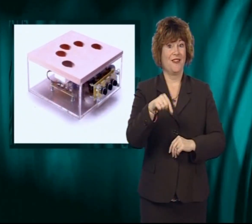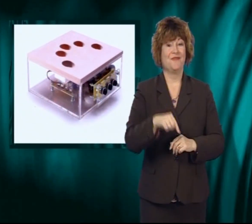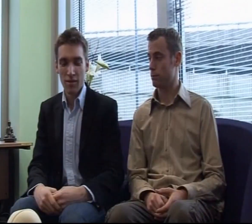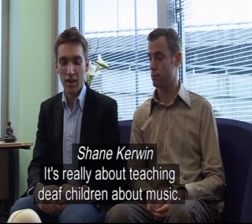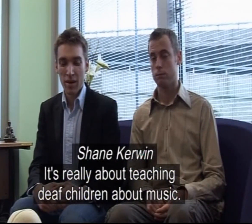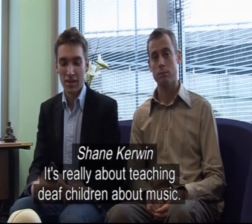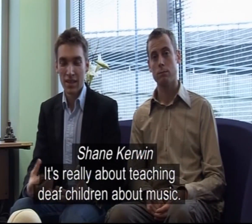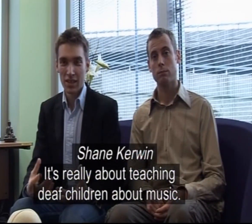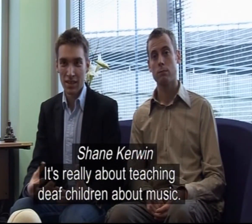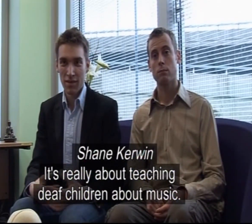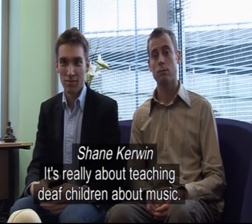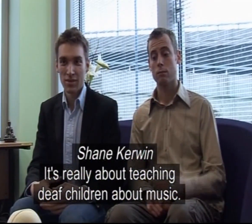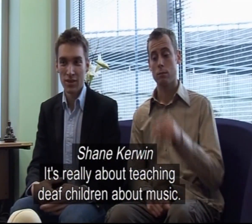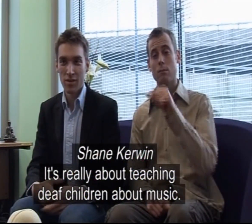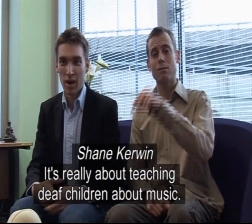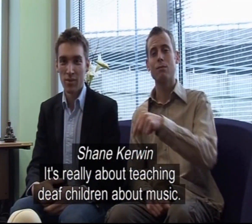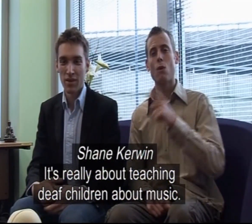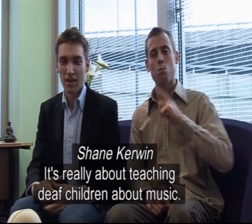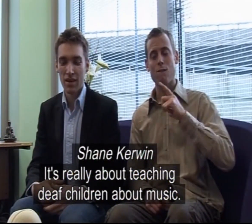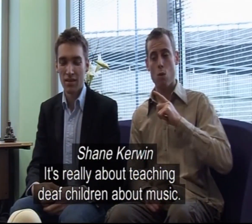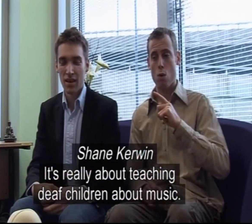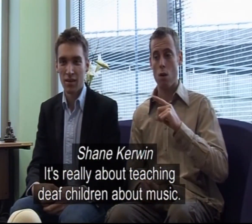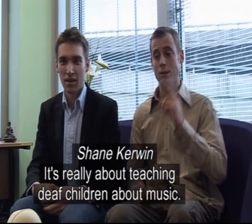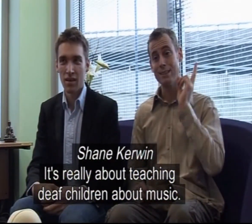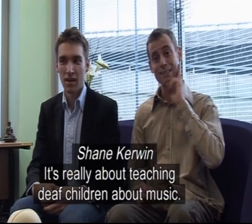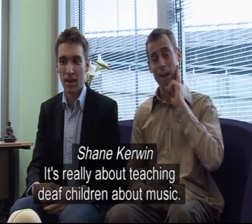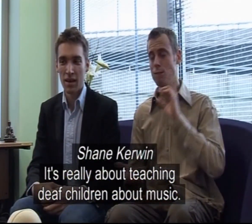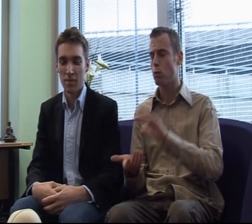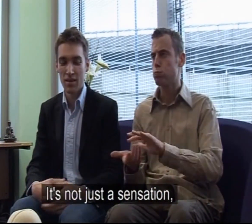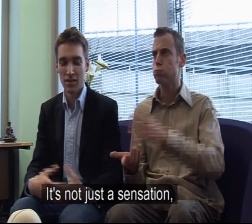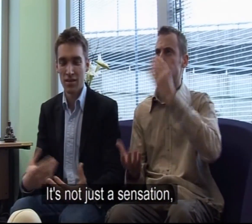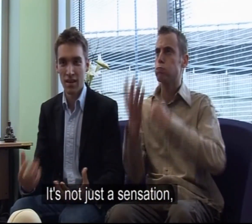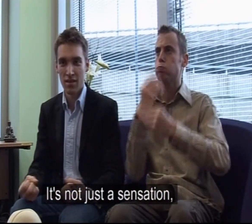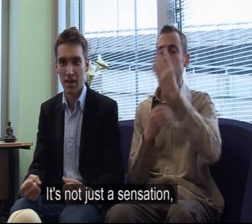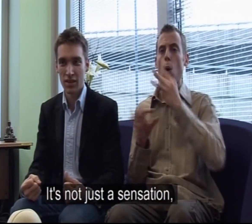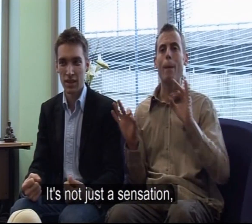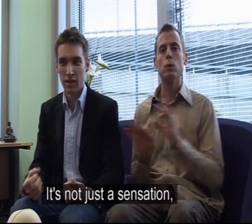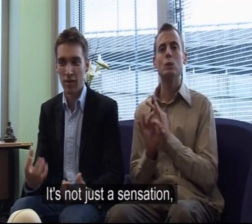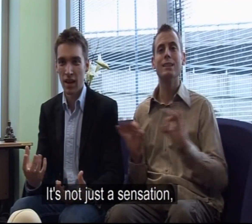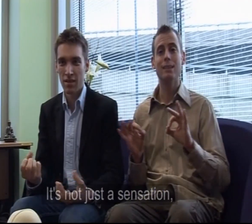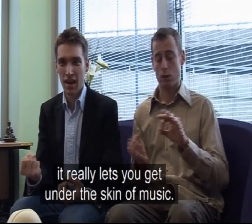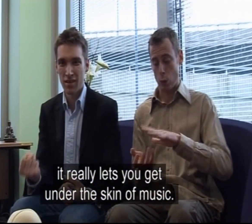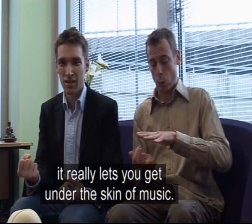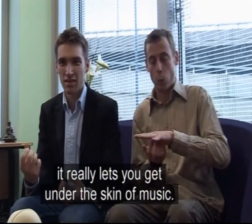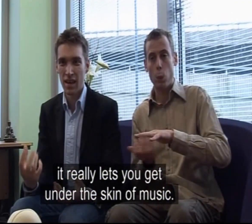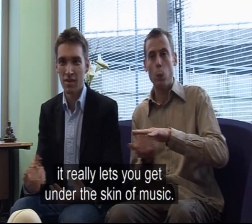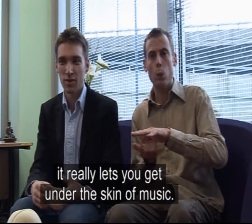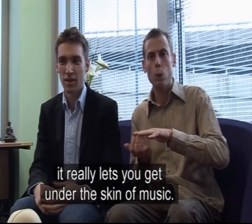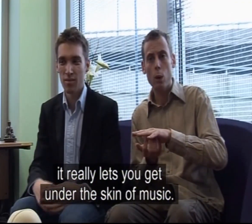It's really about teaching deaf children about music and that's the key thing. It's not just a sensation, it really lets you get under the skin of music.